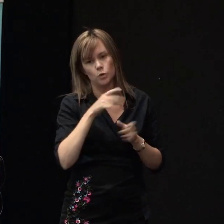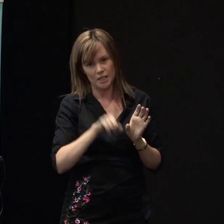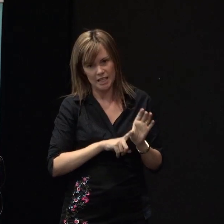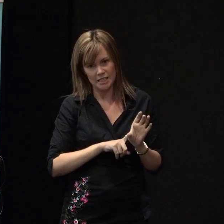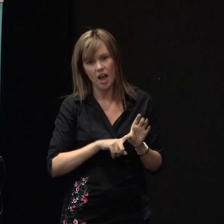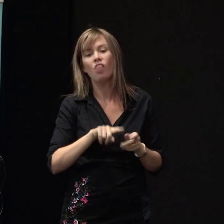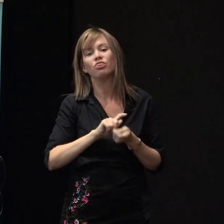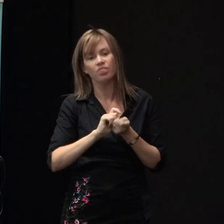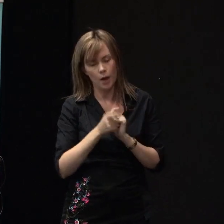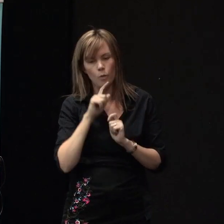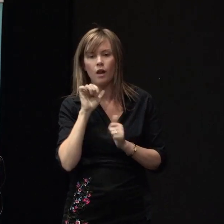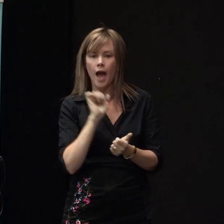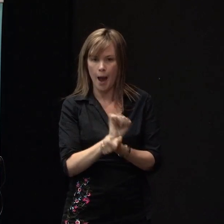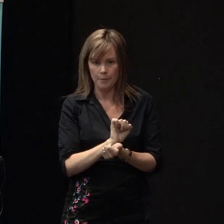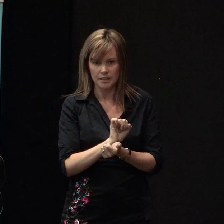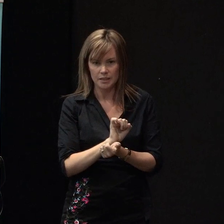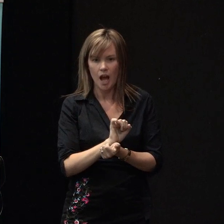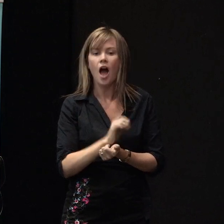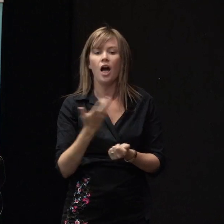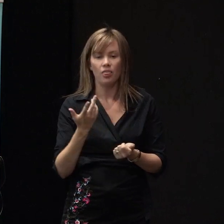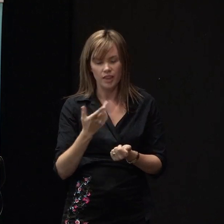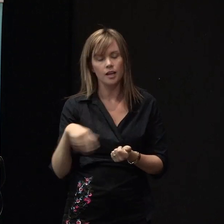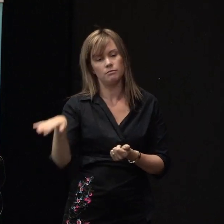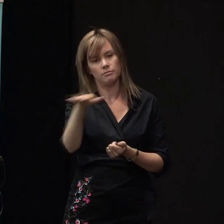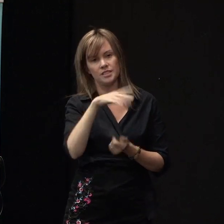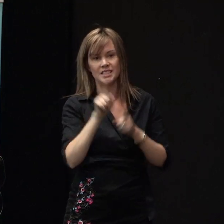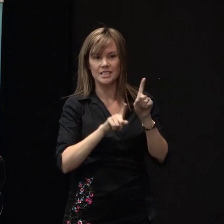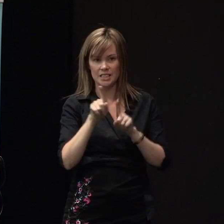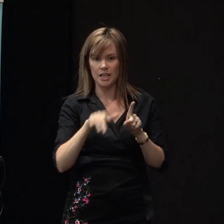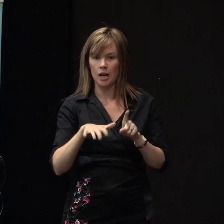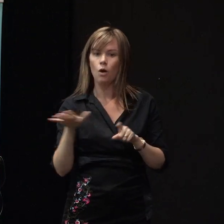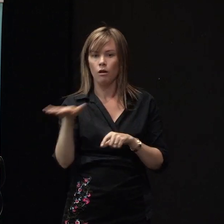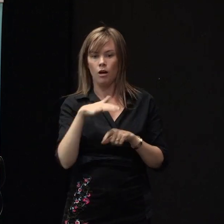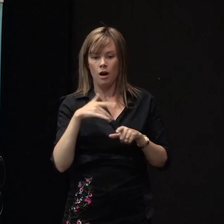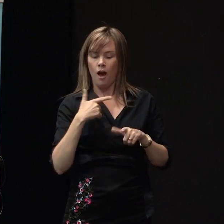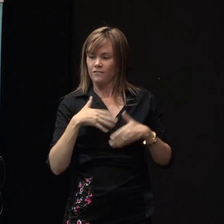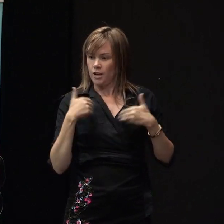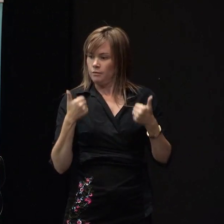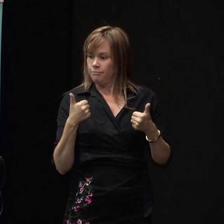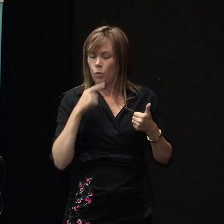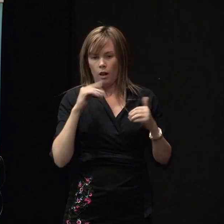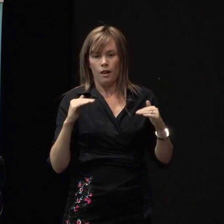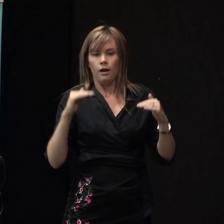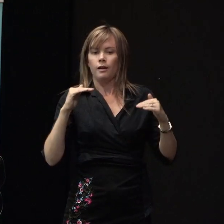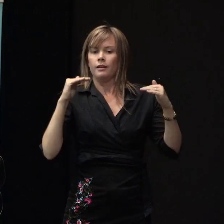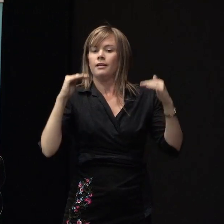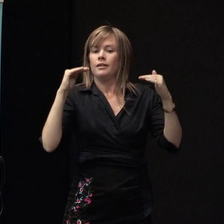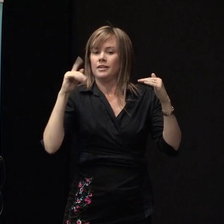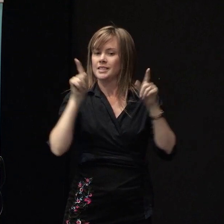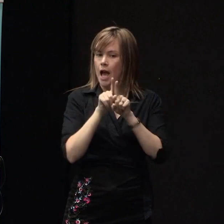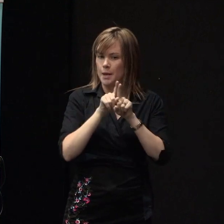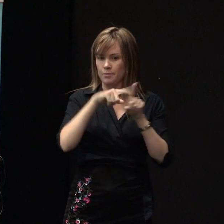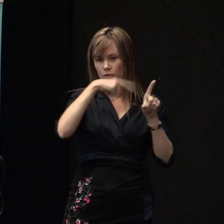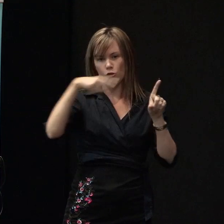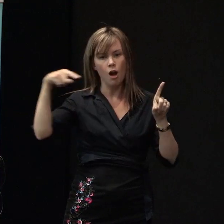we'll get into a habit and then the level of alrightness across the whole city will rise and we will like the graph says